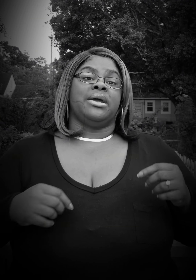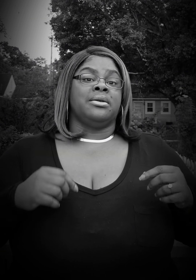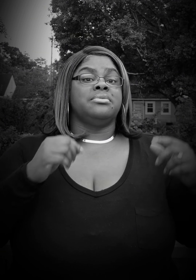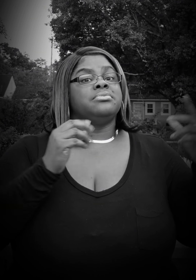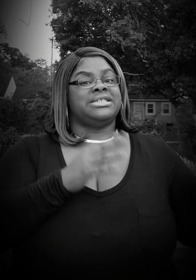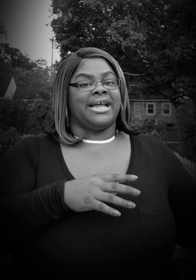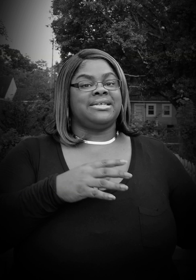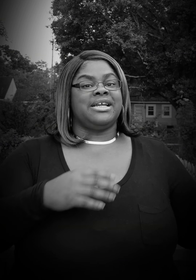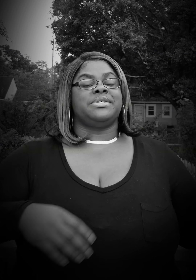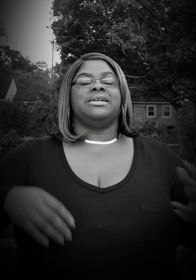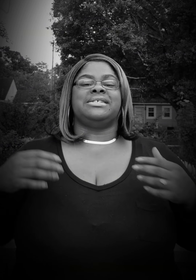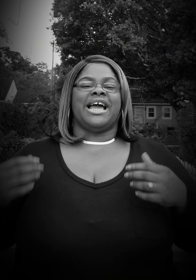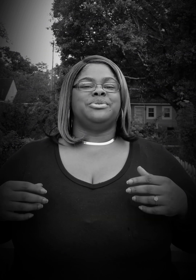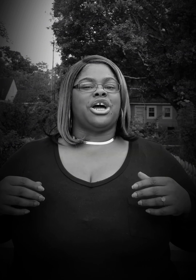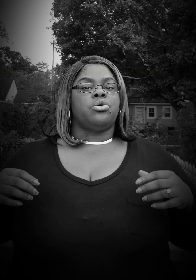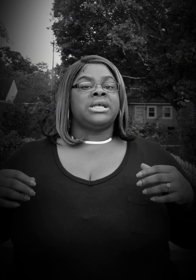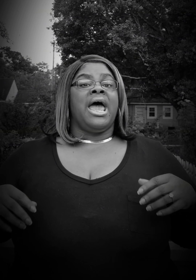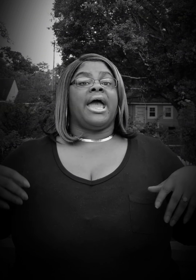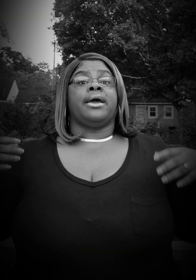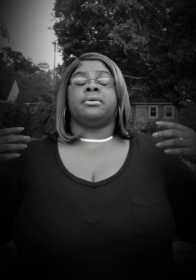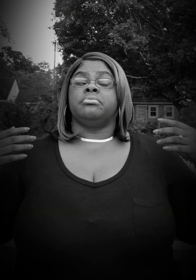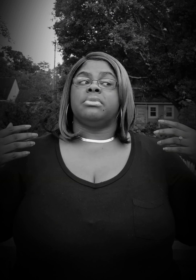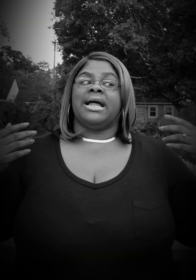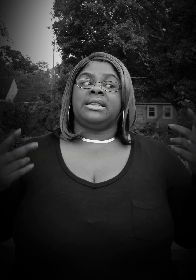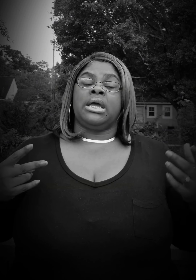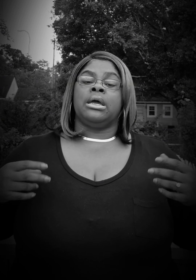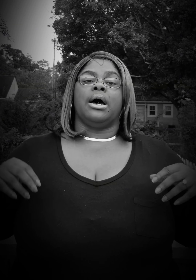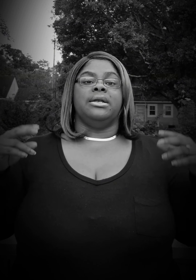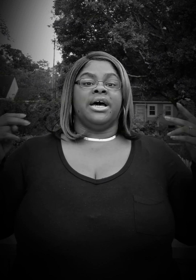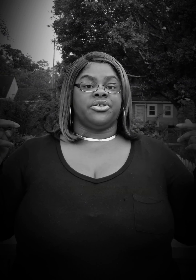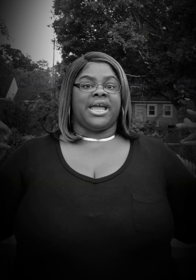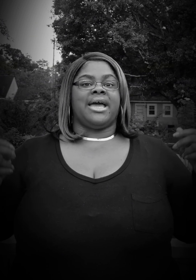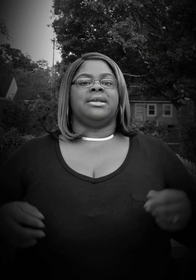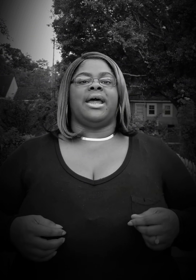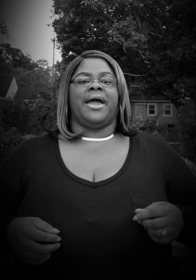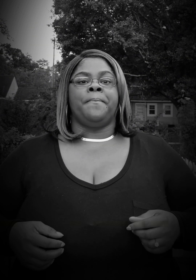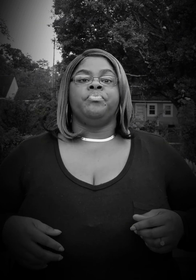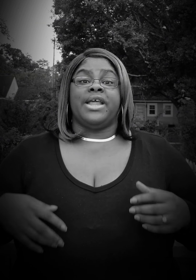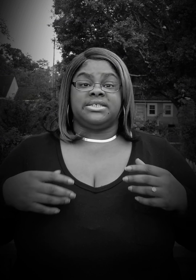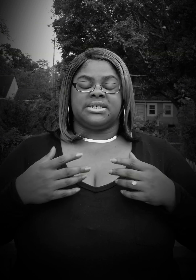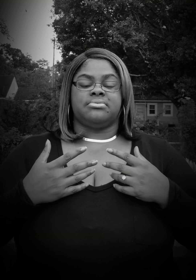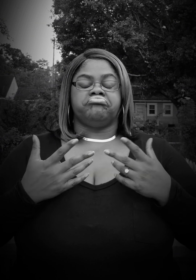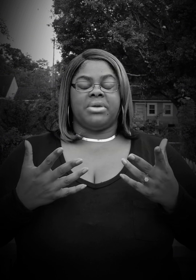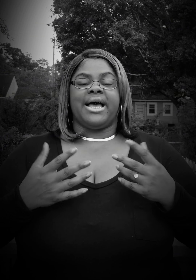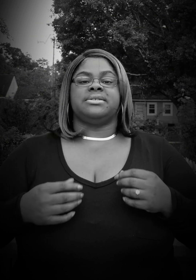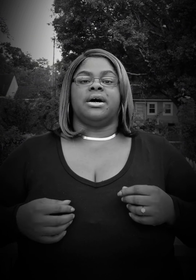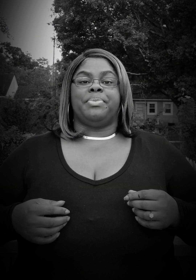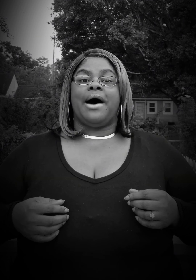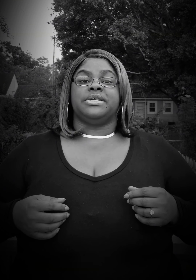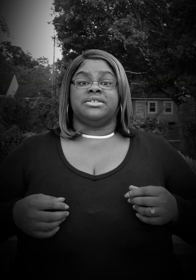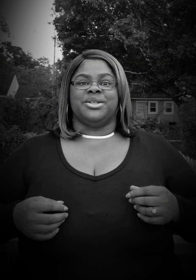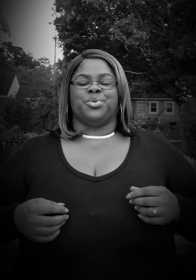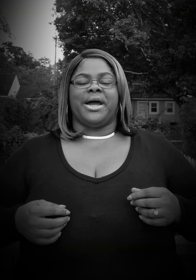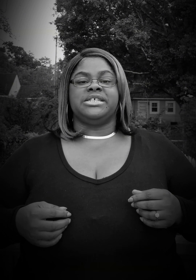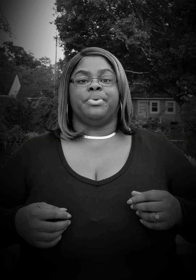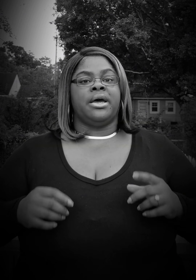Sandy Stimson and Sam Jones, and I think another candidate that just has popped into the race, but